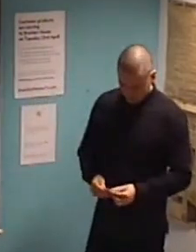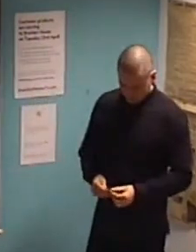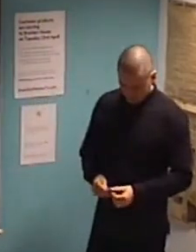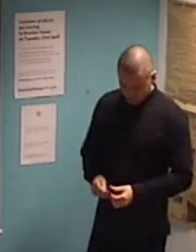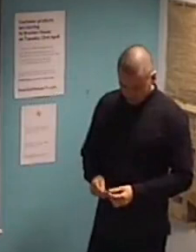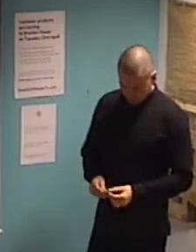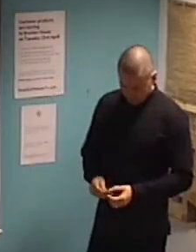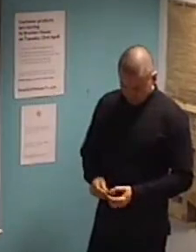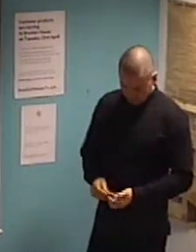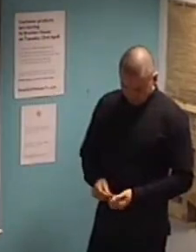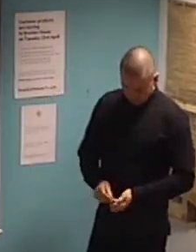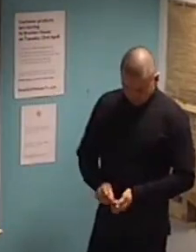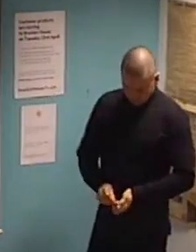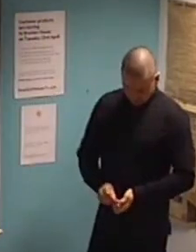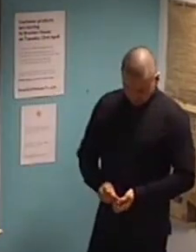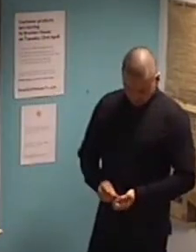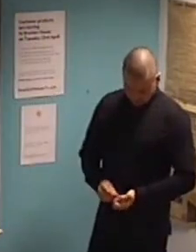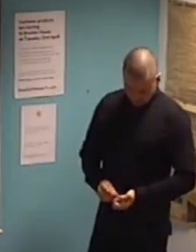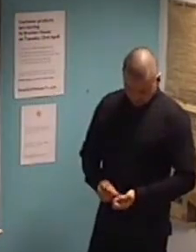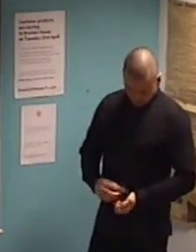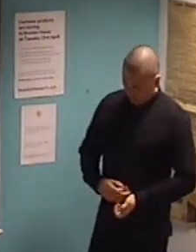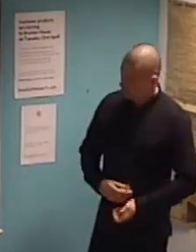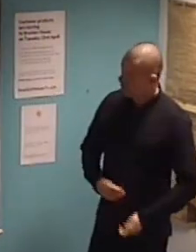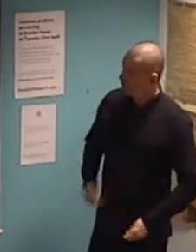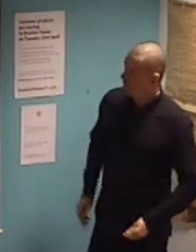said, like, question actually is not about, like,